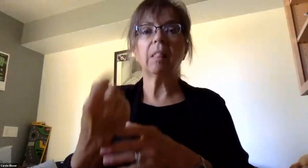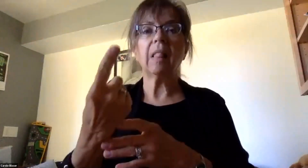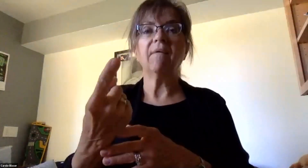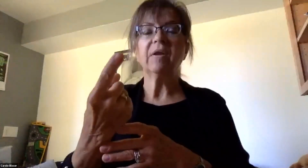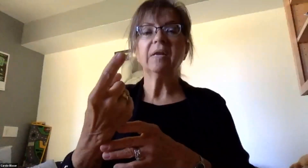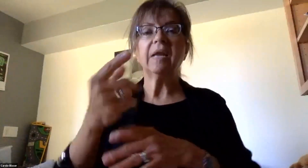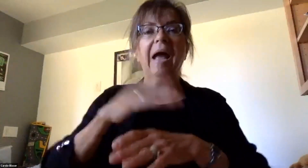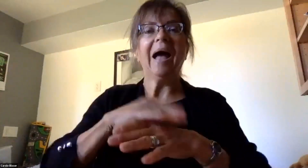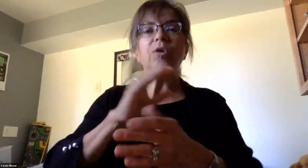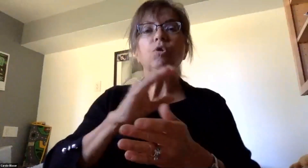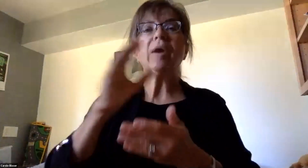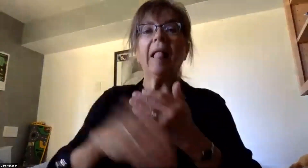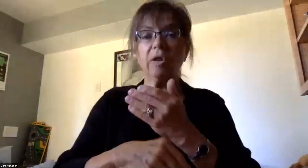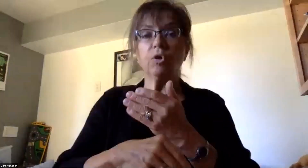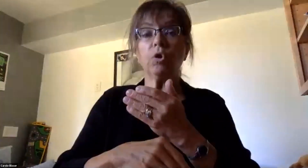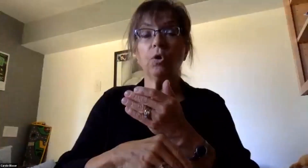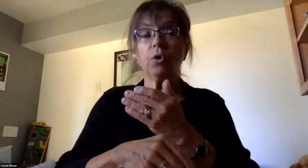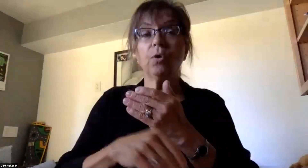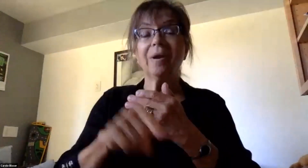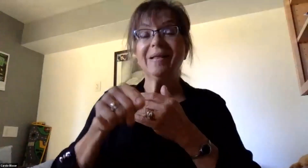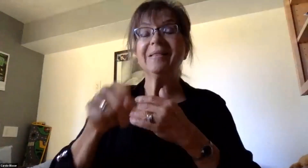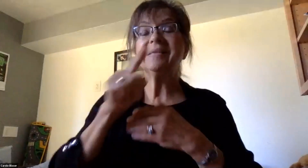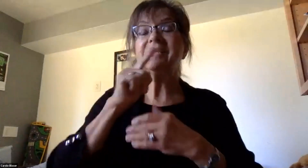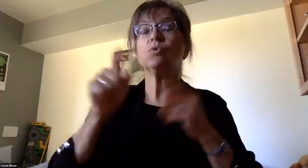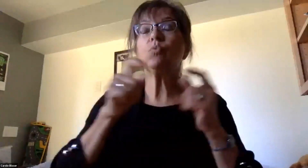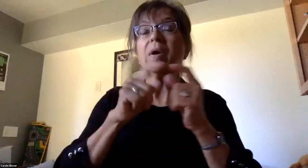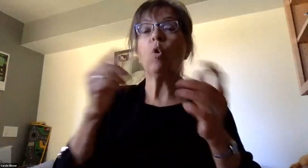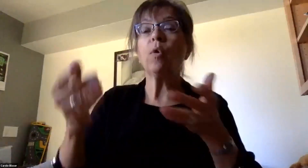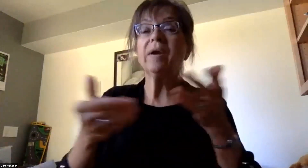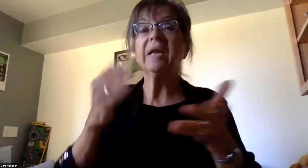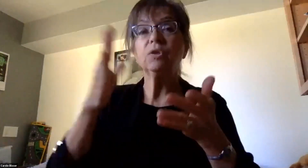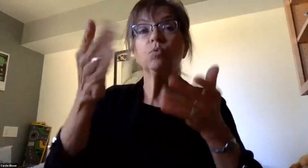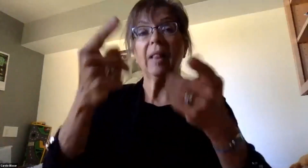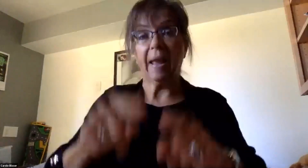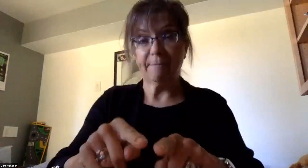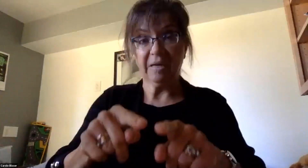your calendars, as this is when our orientation will take place.